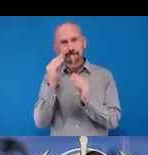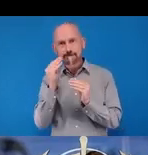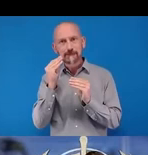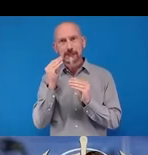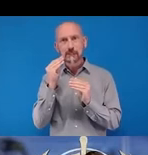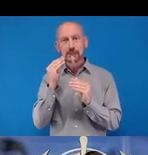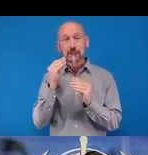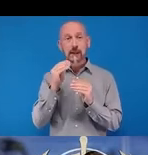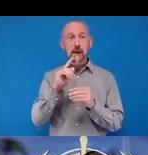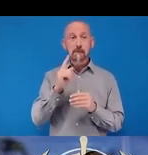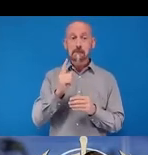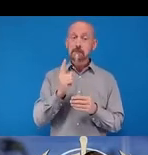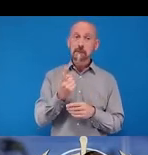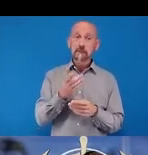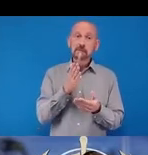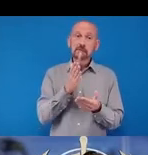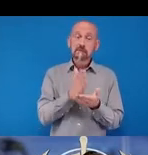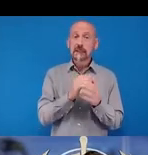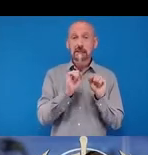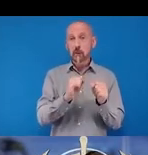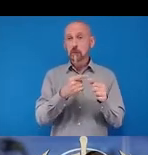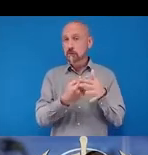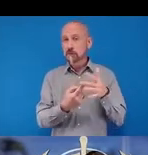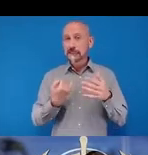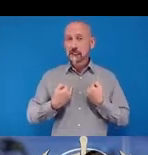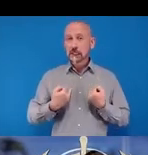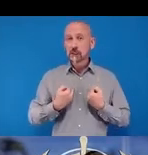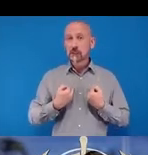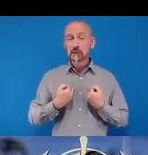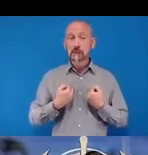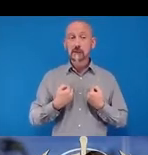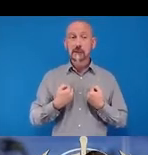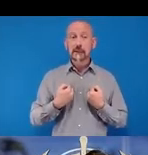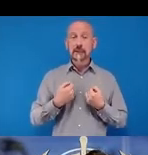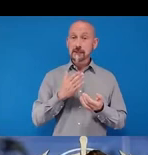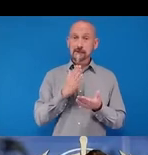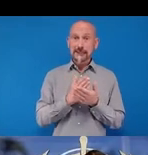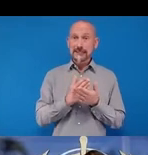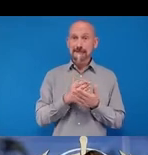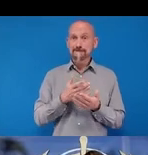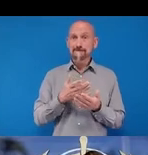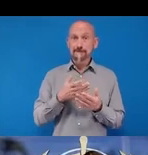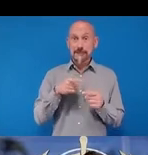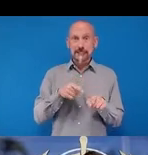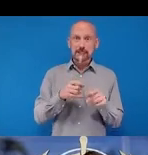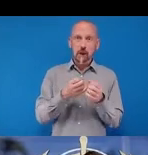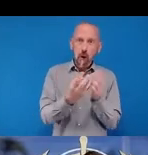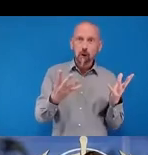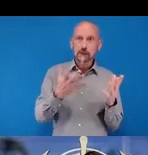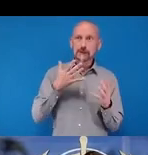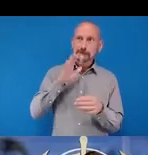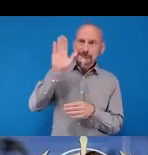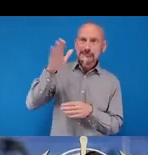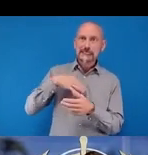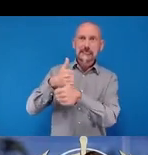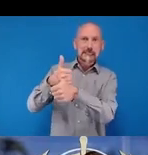these conditions are leading cause for for seeking care and lead to